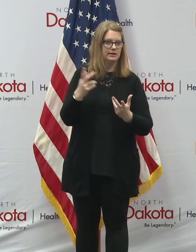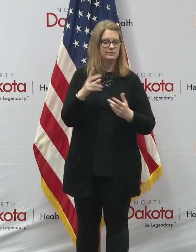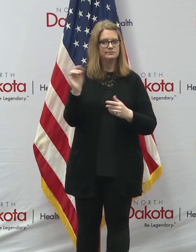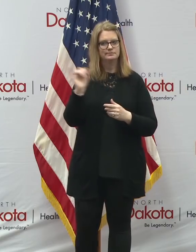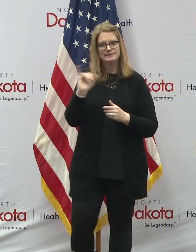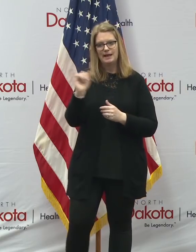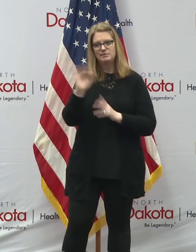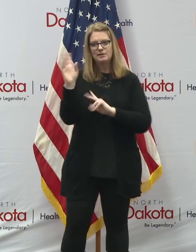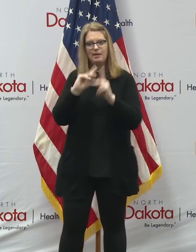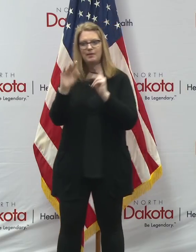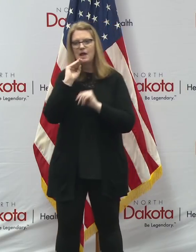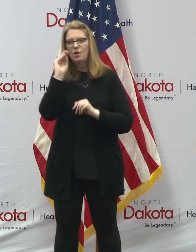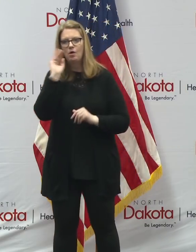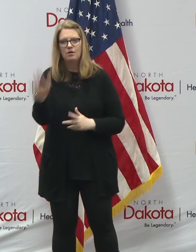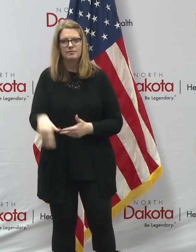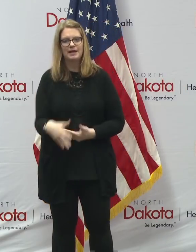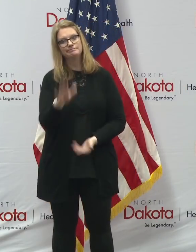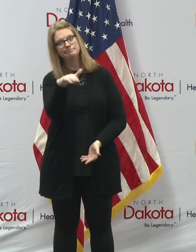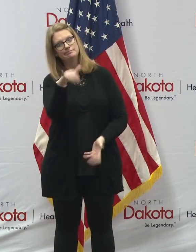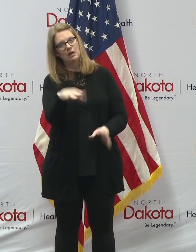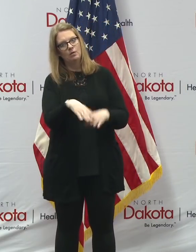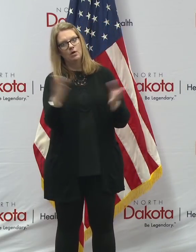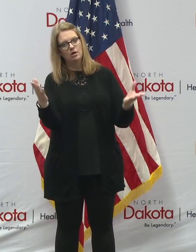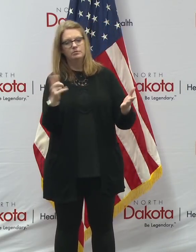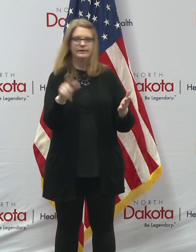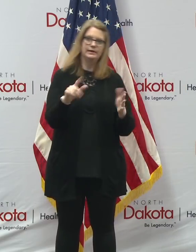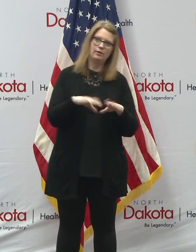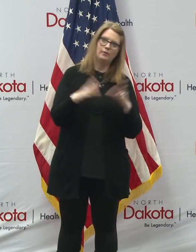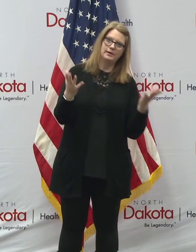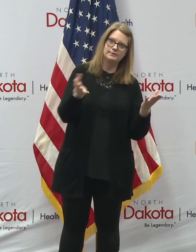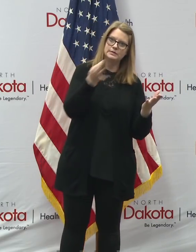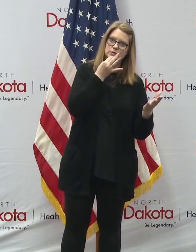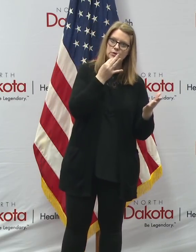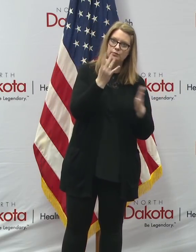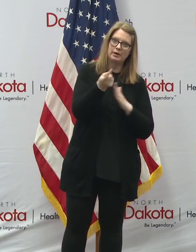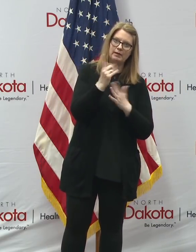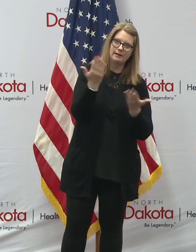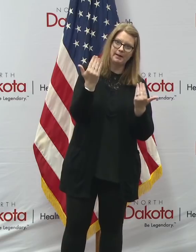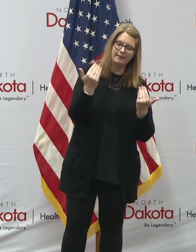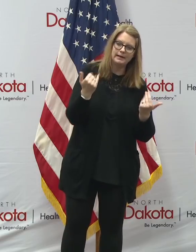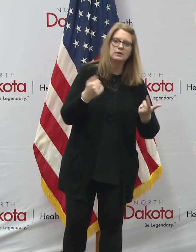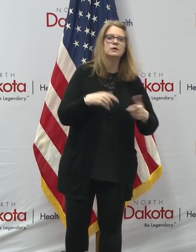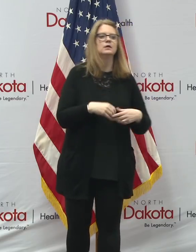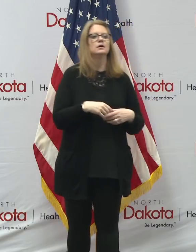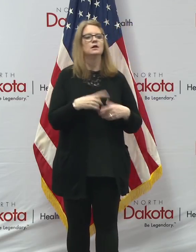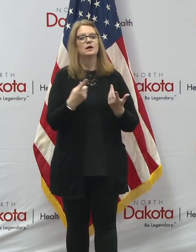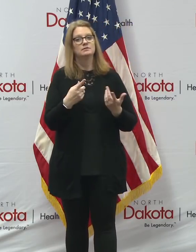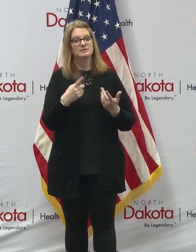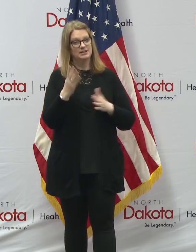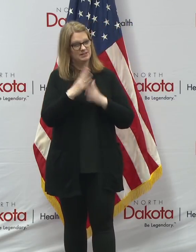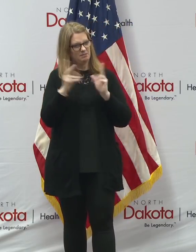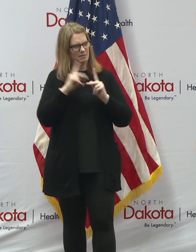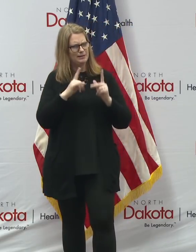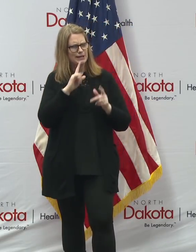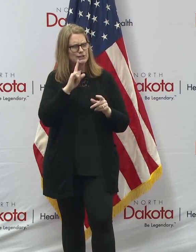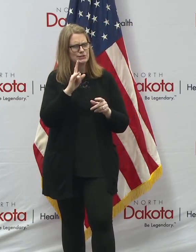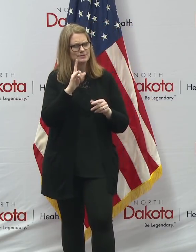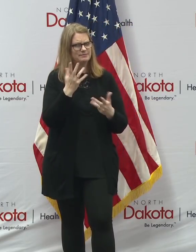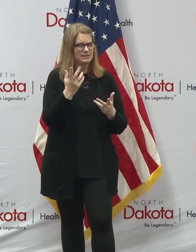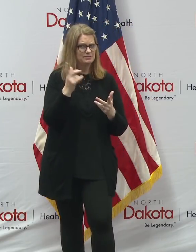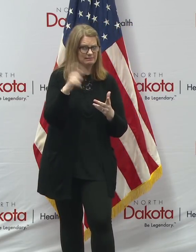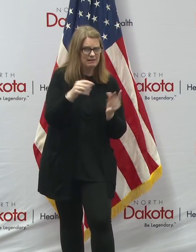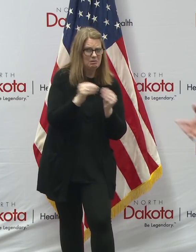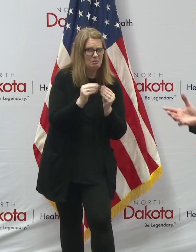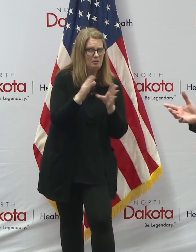hear some people that, you know, hey, when are we going to open up? Can't we open up sooner? We hear others that are saying, hey, are you sure you're doing enough? And that's